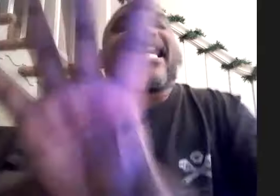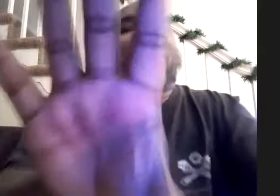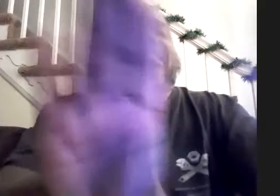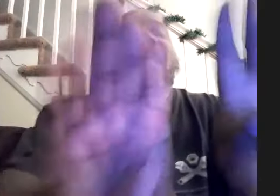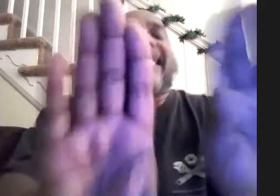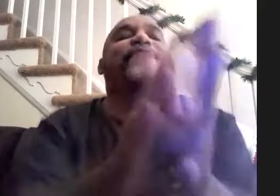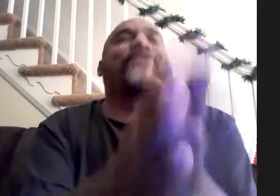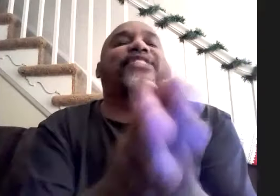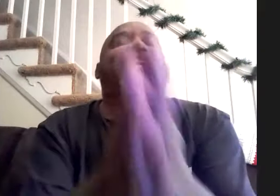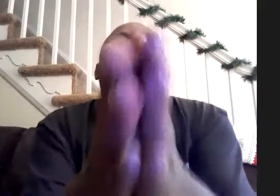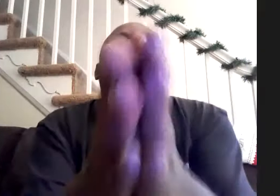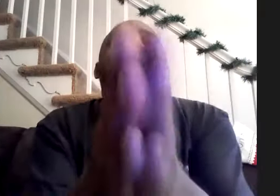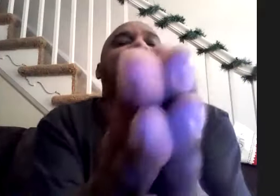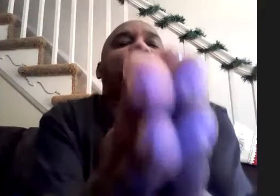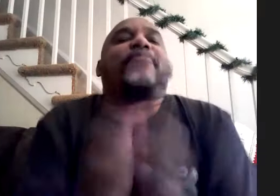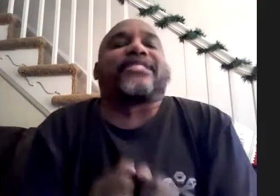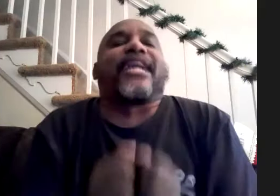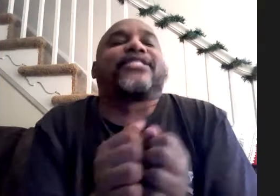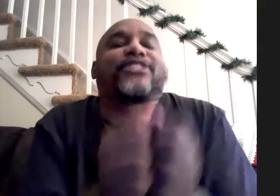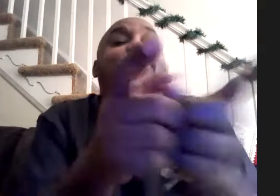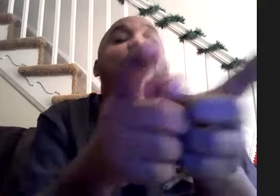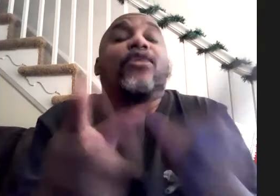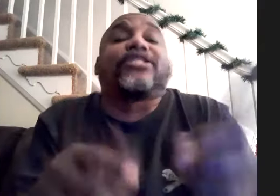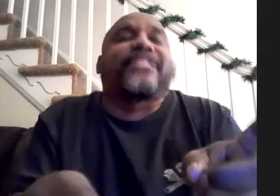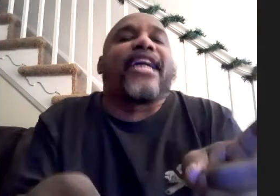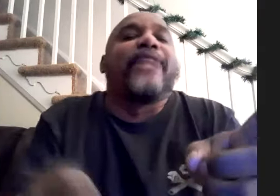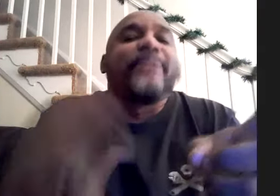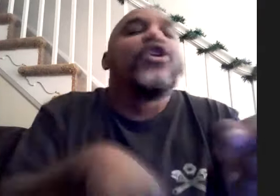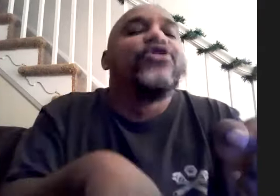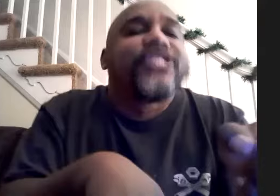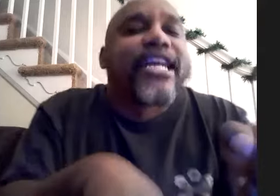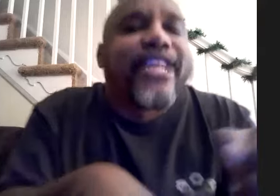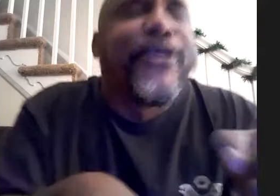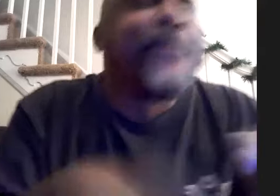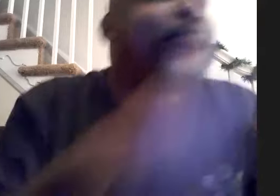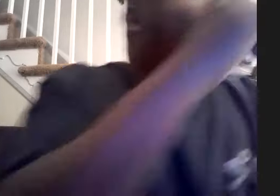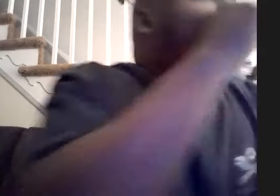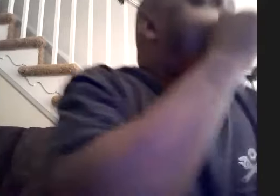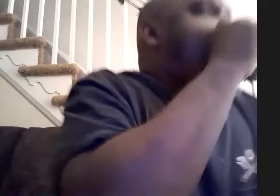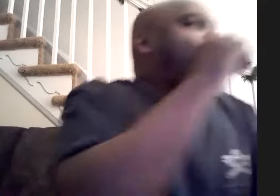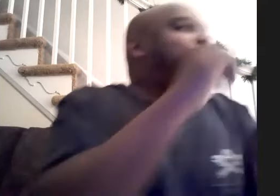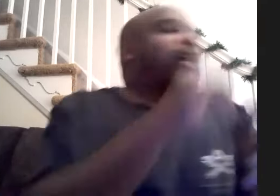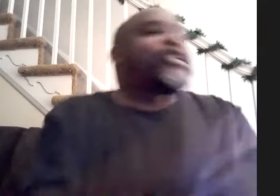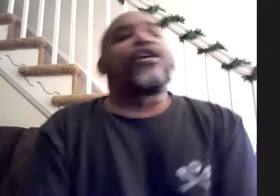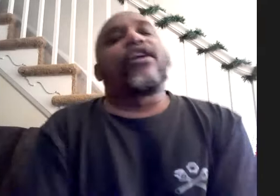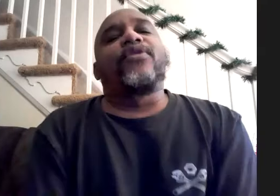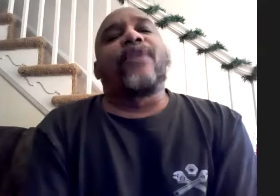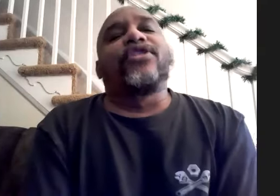about take that in for a second think short and hard about that considering who what she said who she said it to i'm talking to you i'm like sweetheart if you ever look